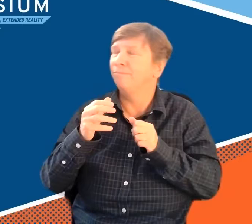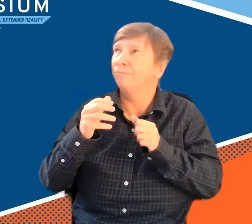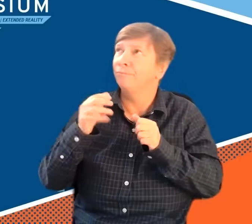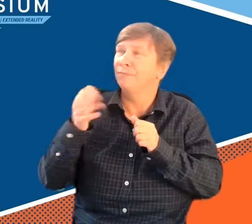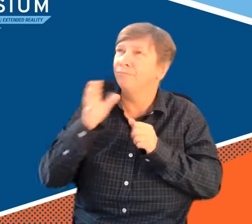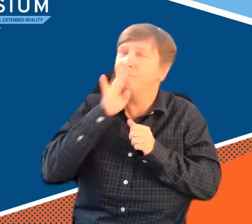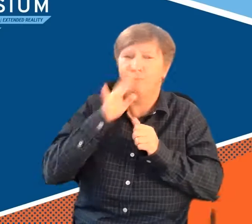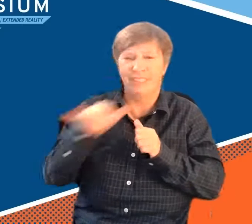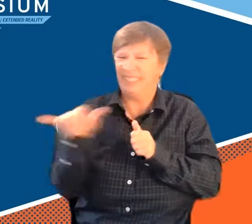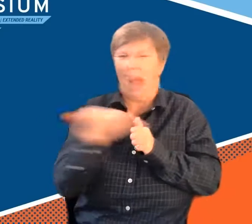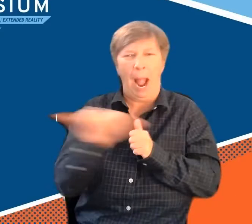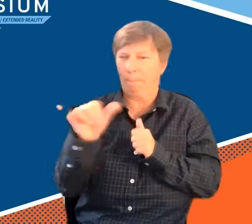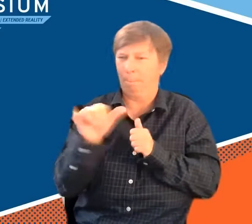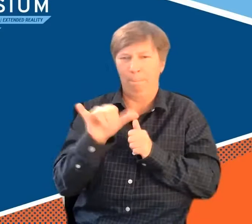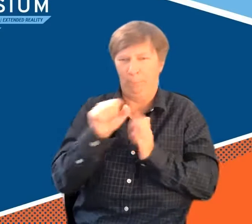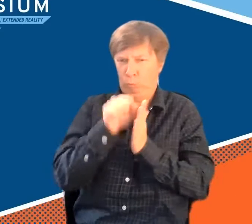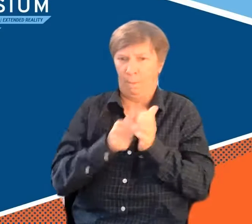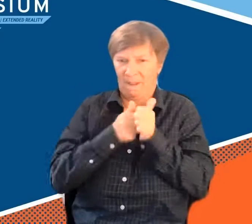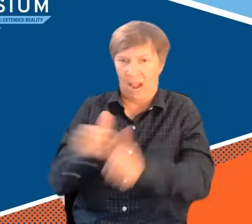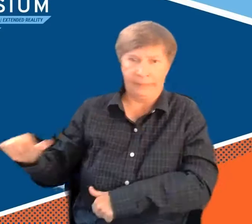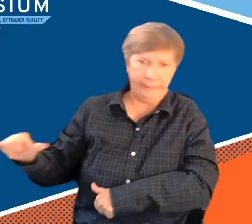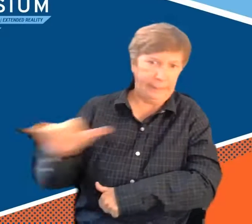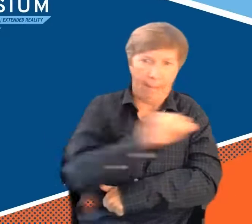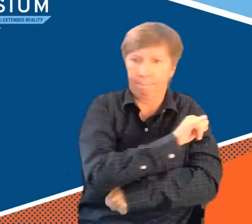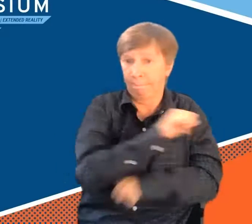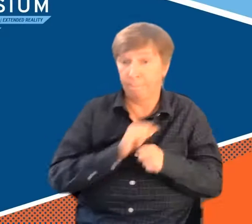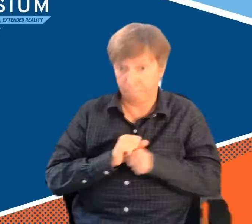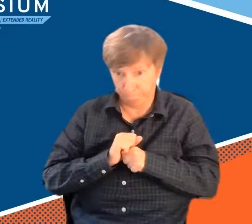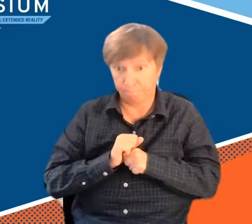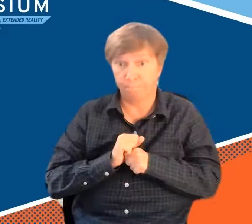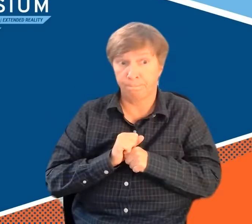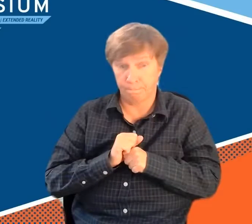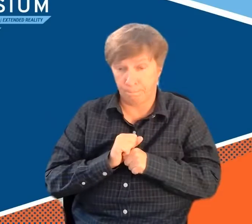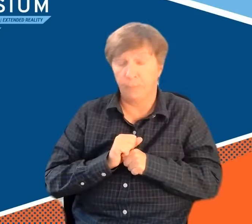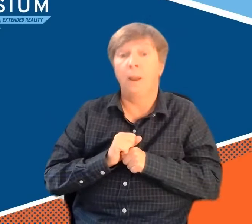We gave them a script to interpret. They all had the same script to follow.